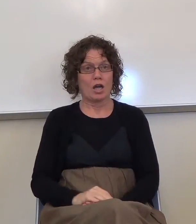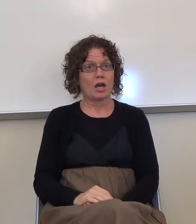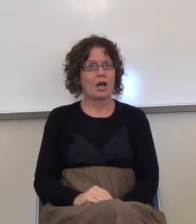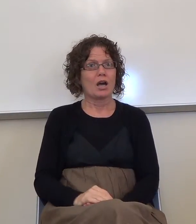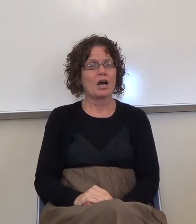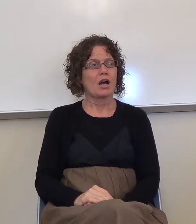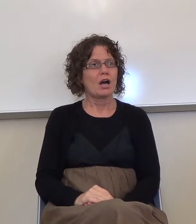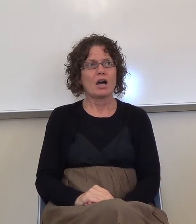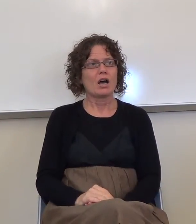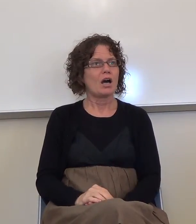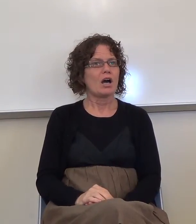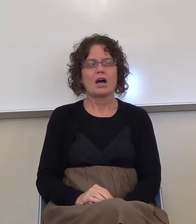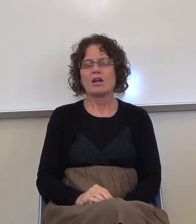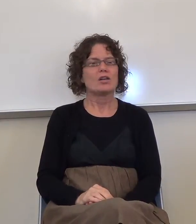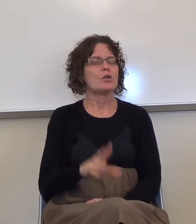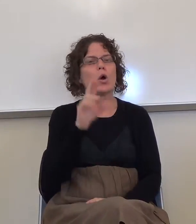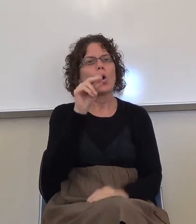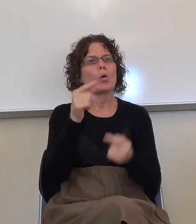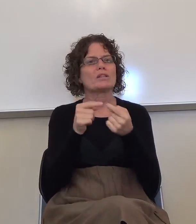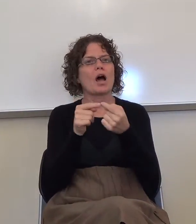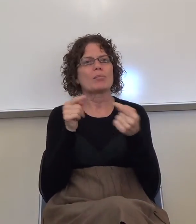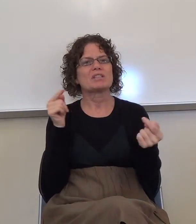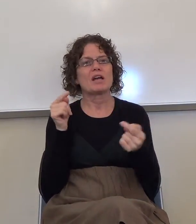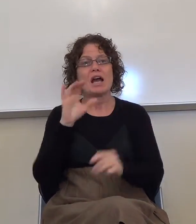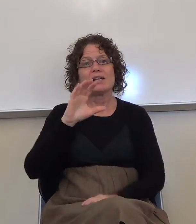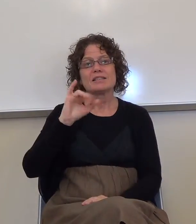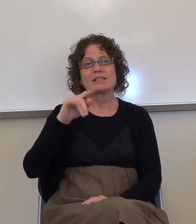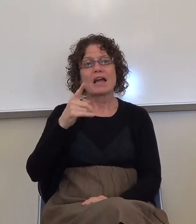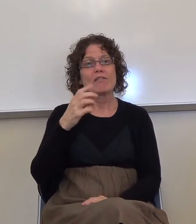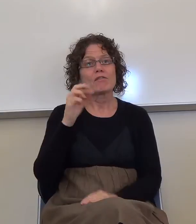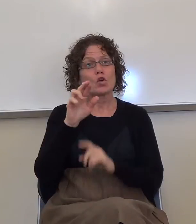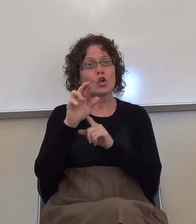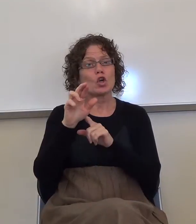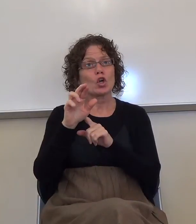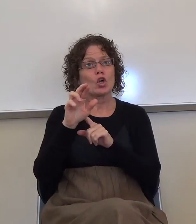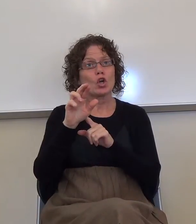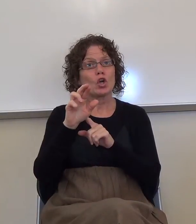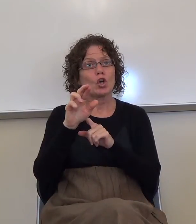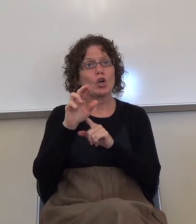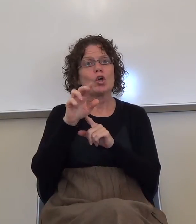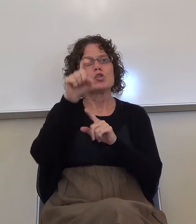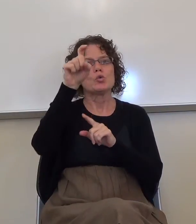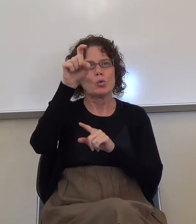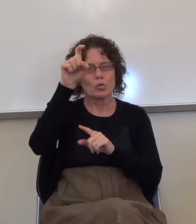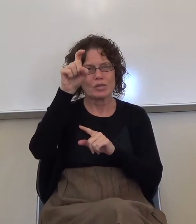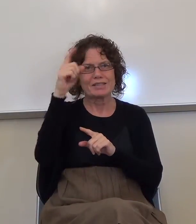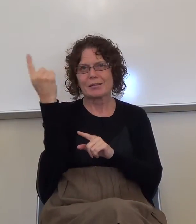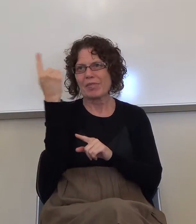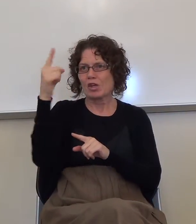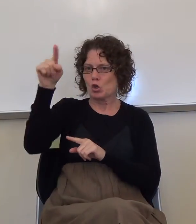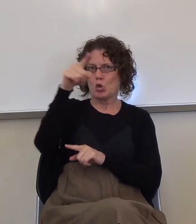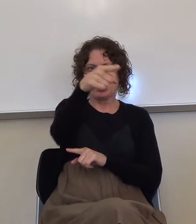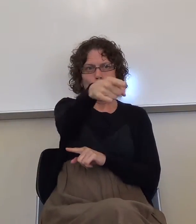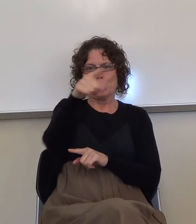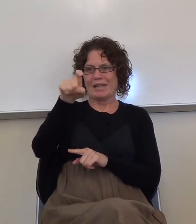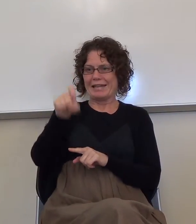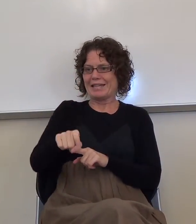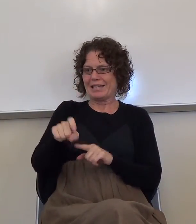the opposite. A cipher is something that you need to put together. A cipher is like a puzzle that isn't together.